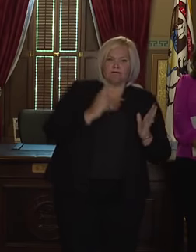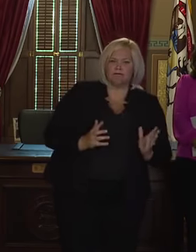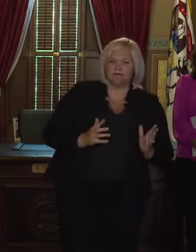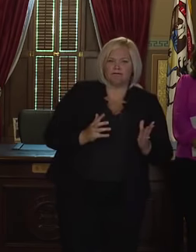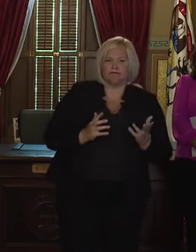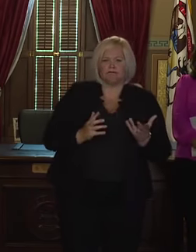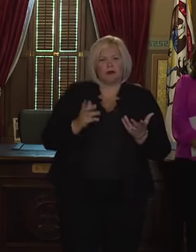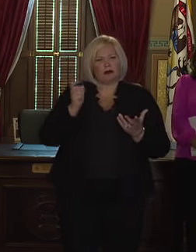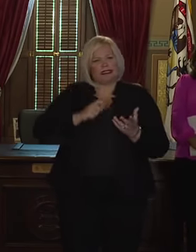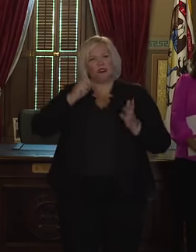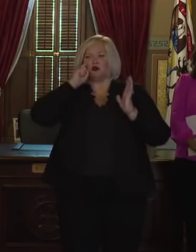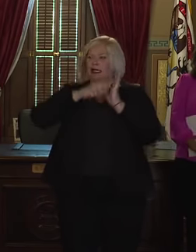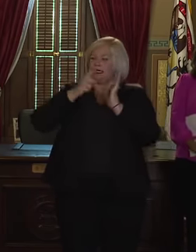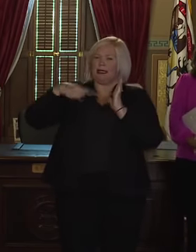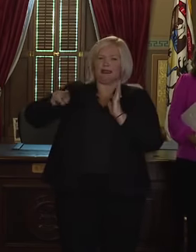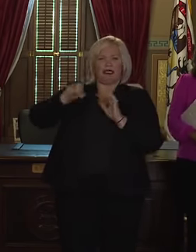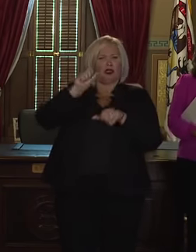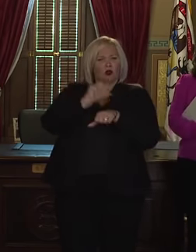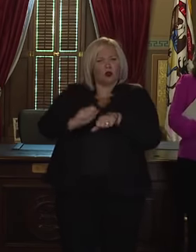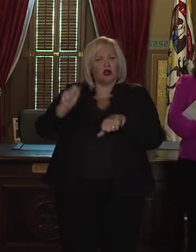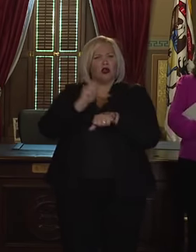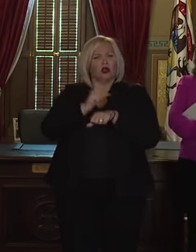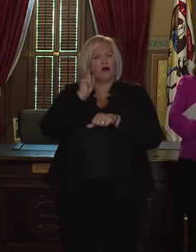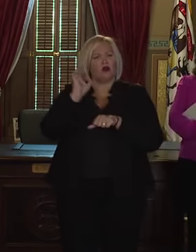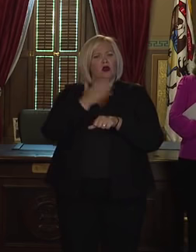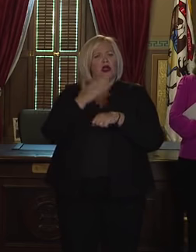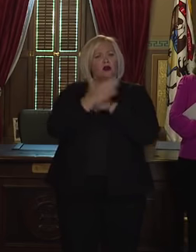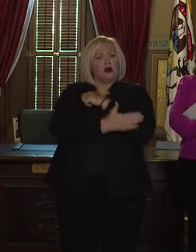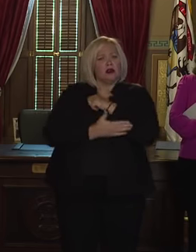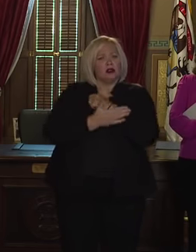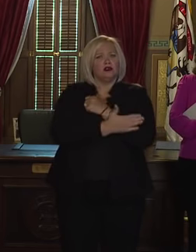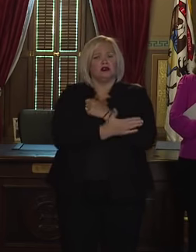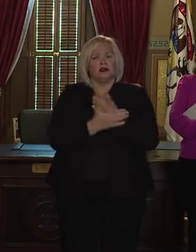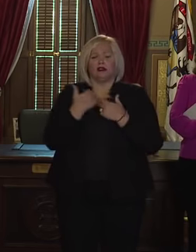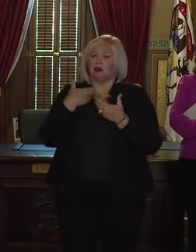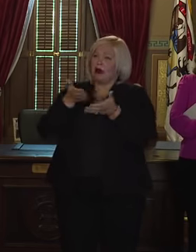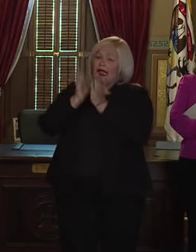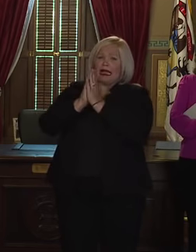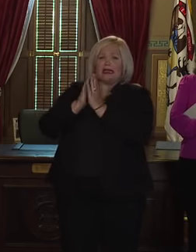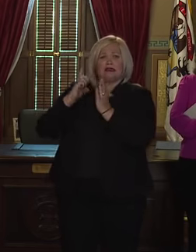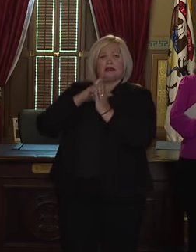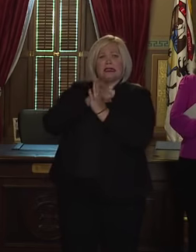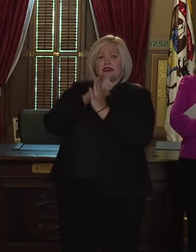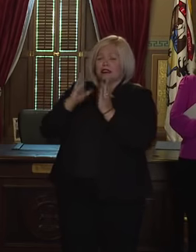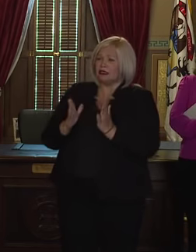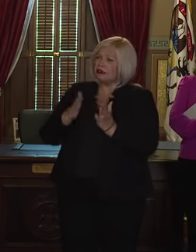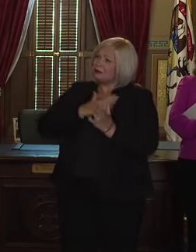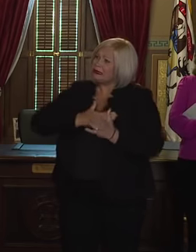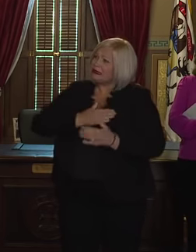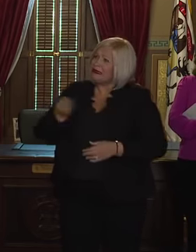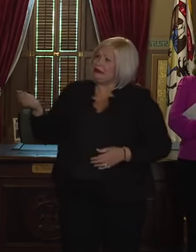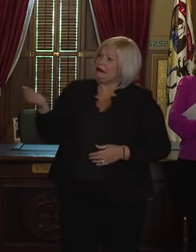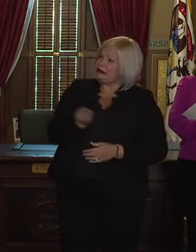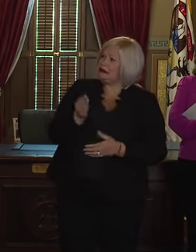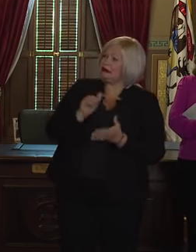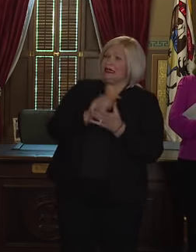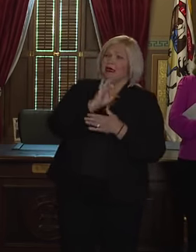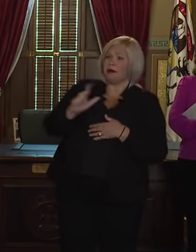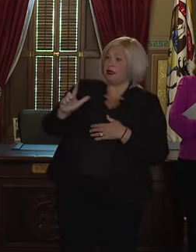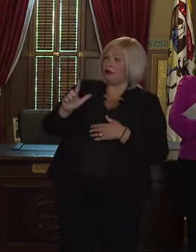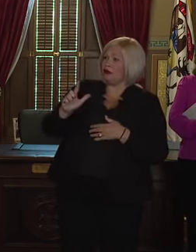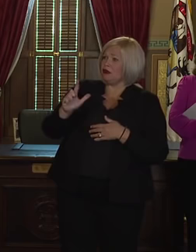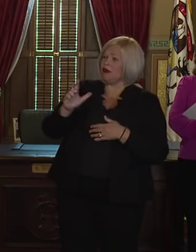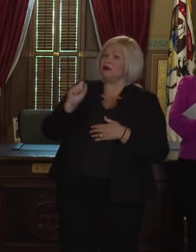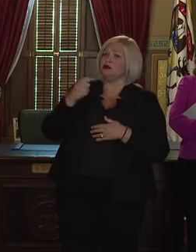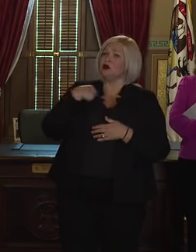and the service that they have given so much to our country. So I call on the legislature to please deliver this legislation that was